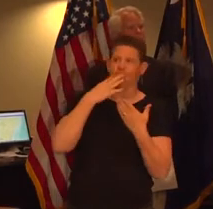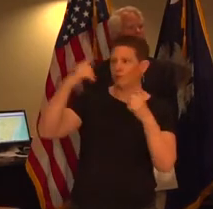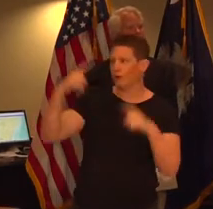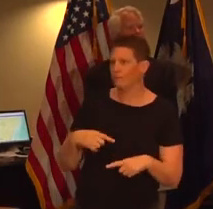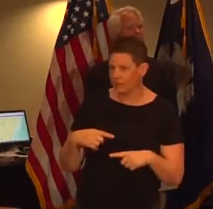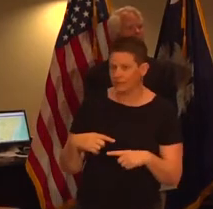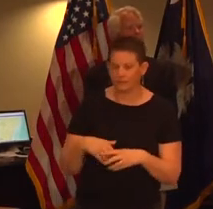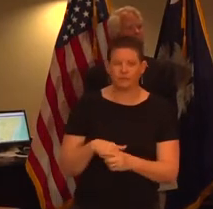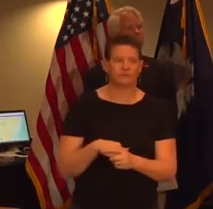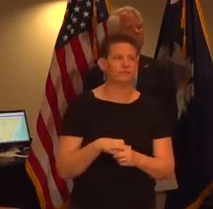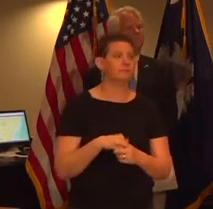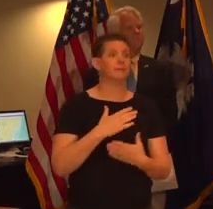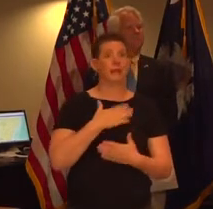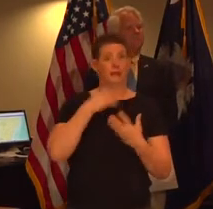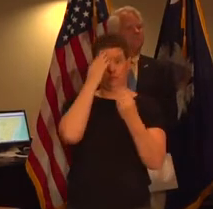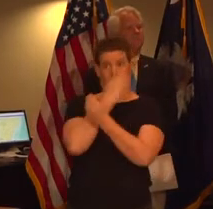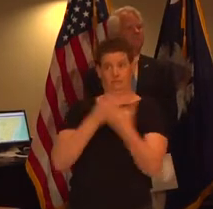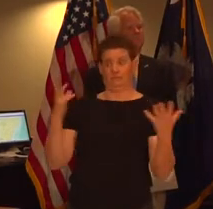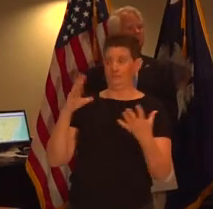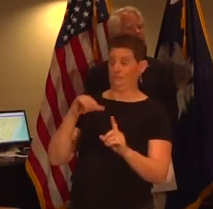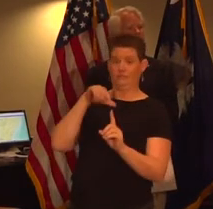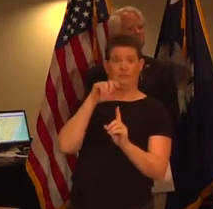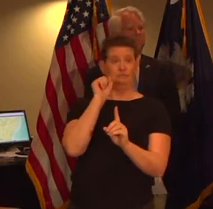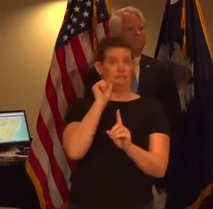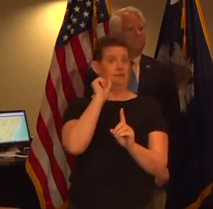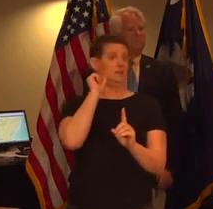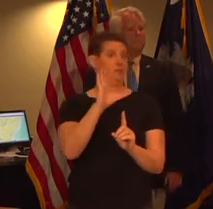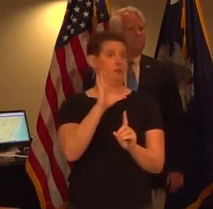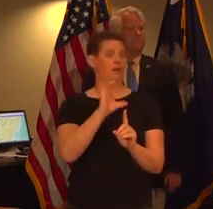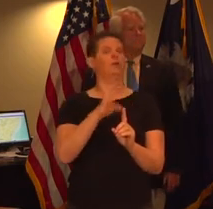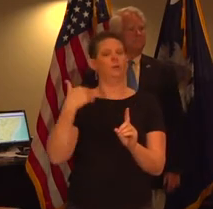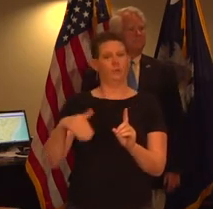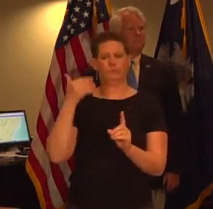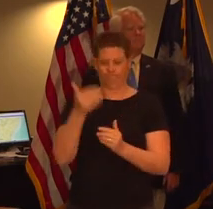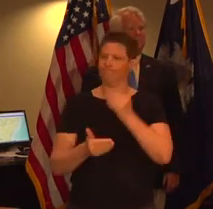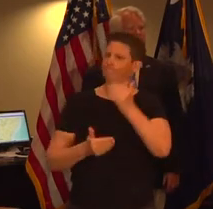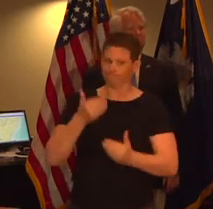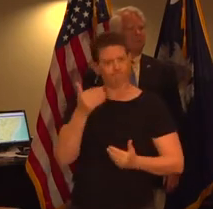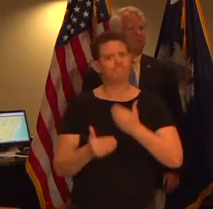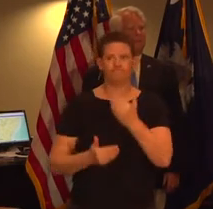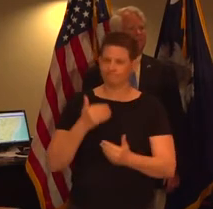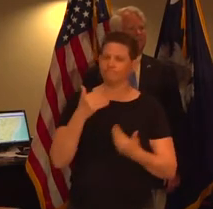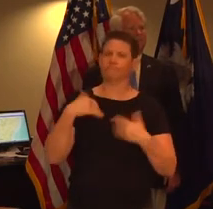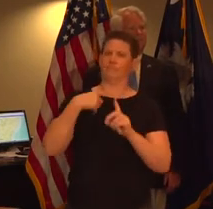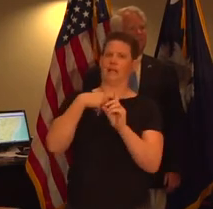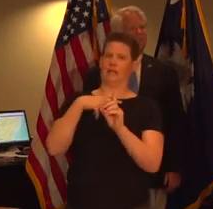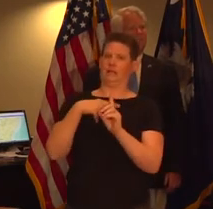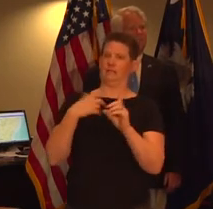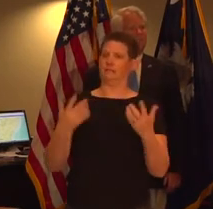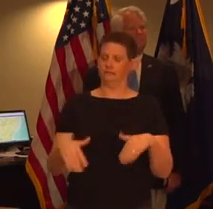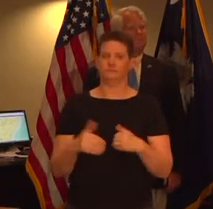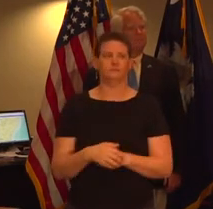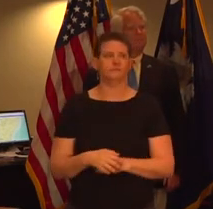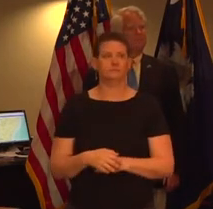i am happy to report that south carolina is making great progress we are coming together working